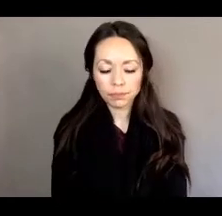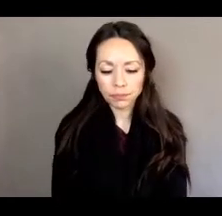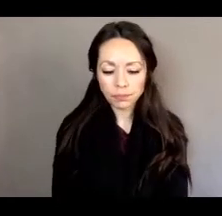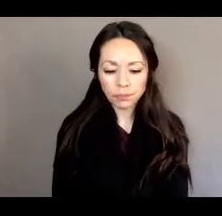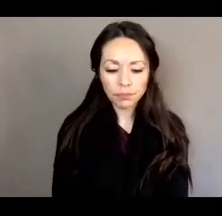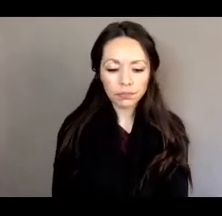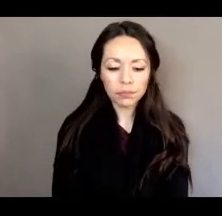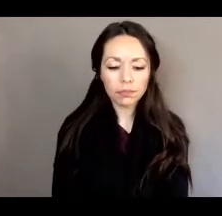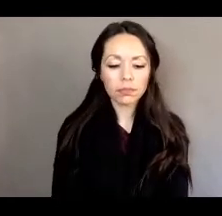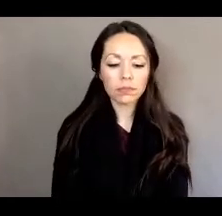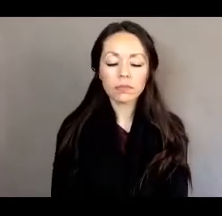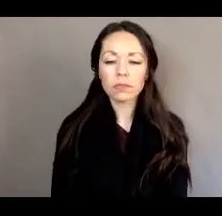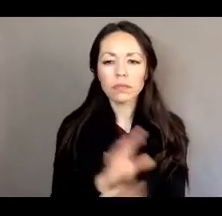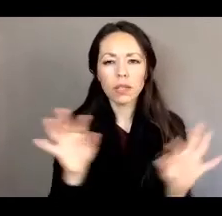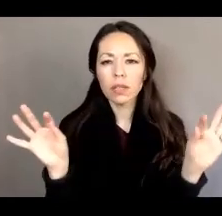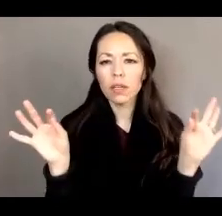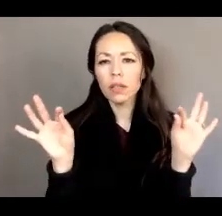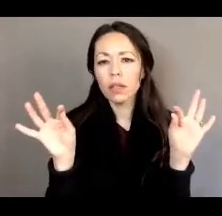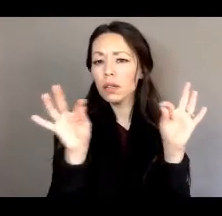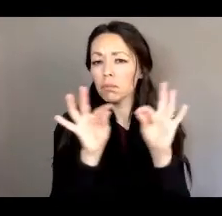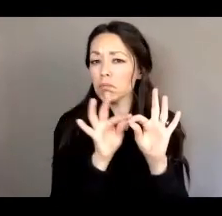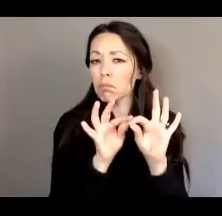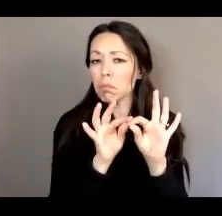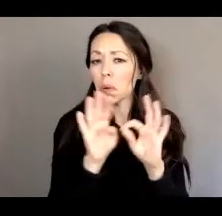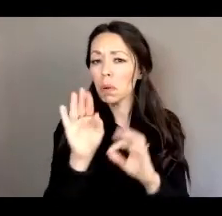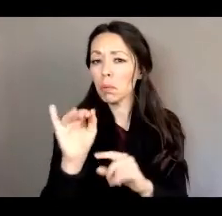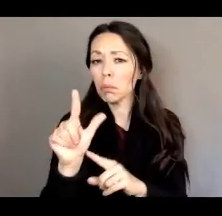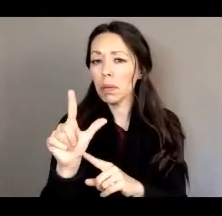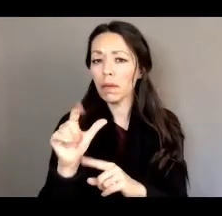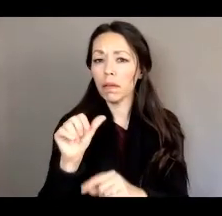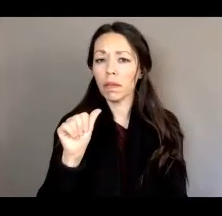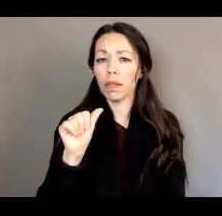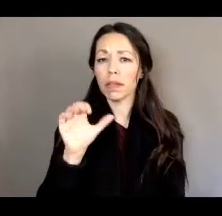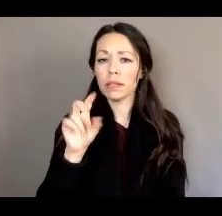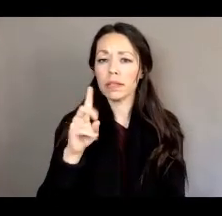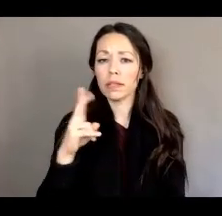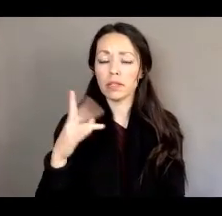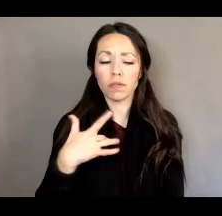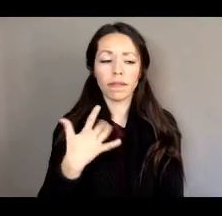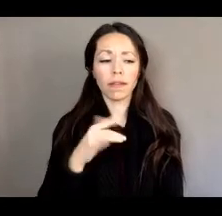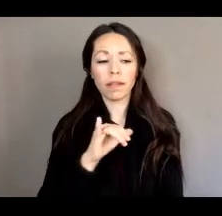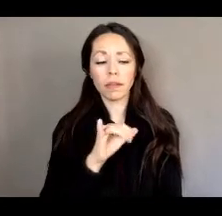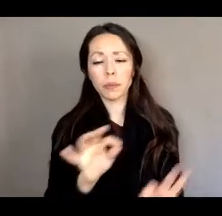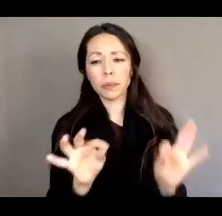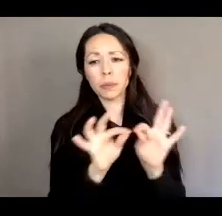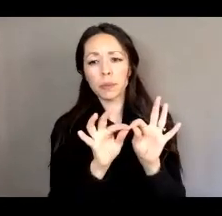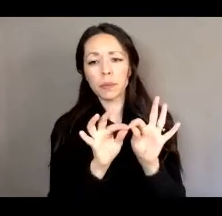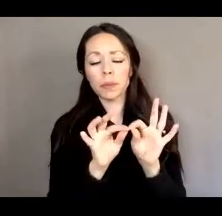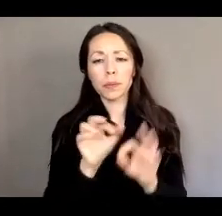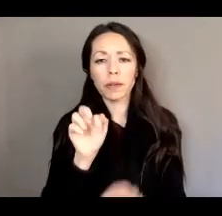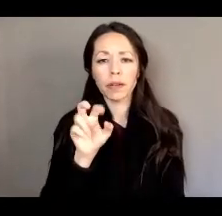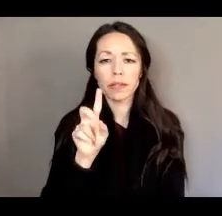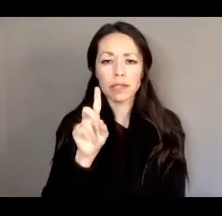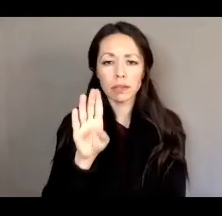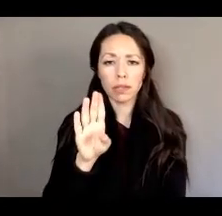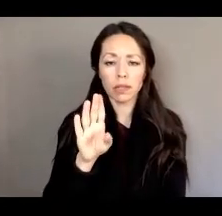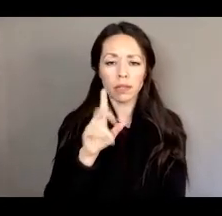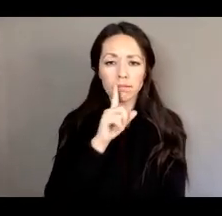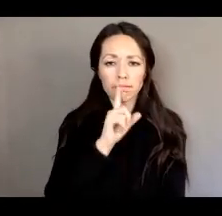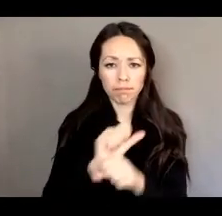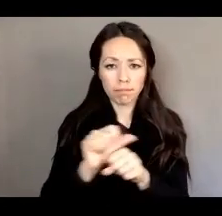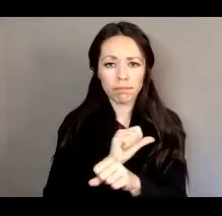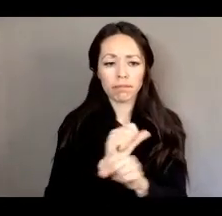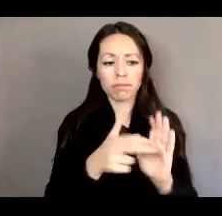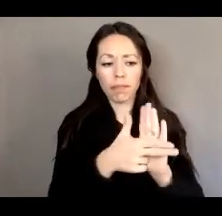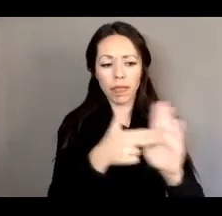a fairly important bill, uh, from ACDH's perspective that ASDB be identified as an